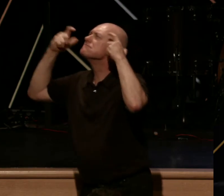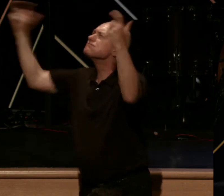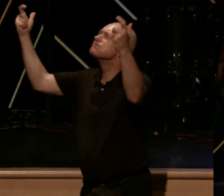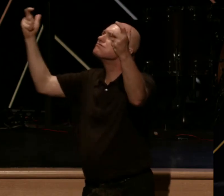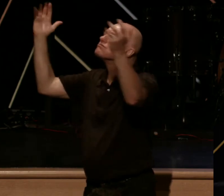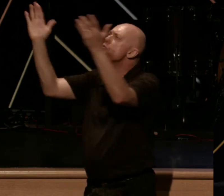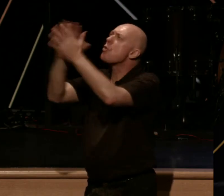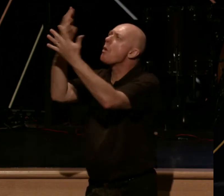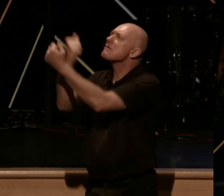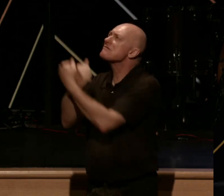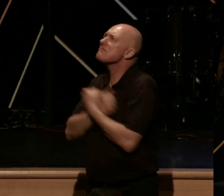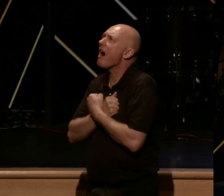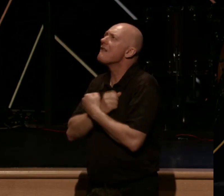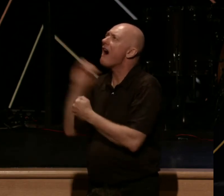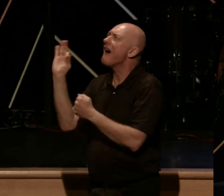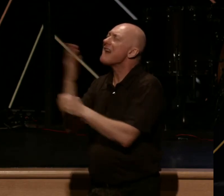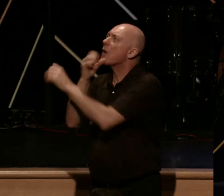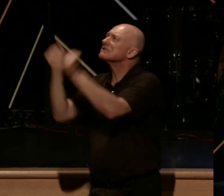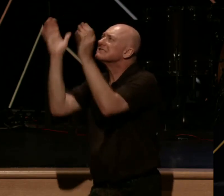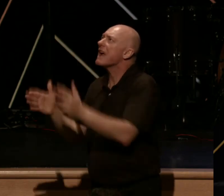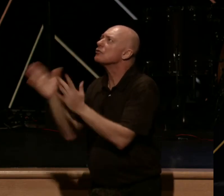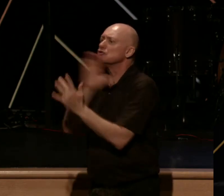love of our Savior Jesus Christ.